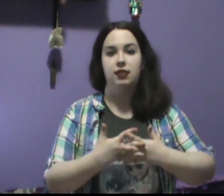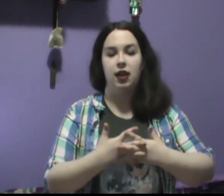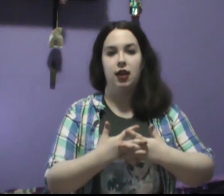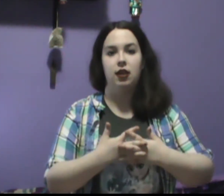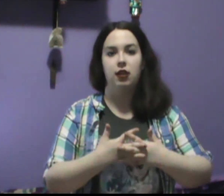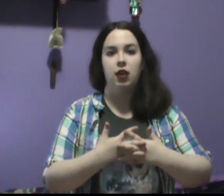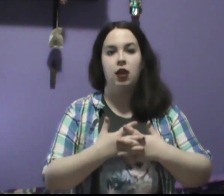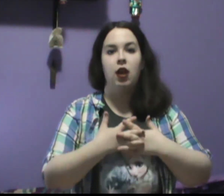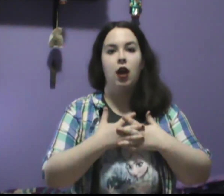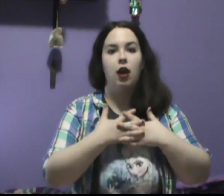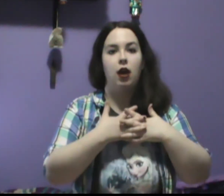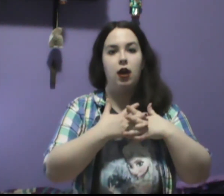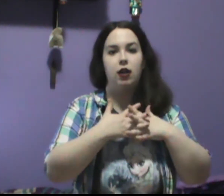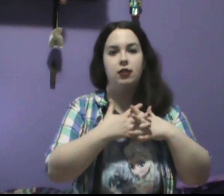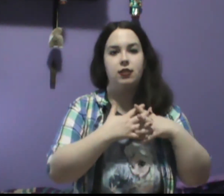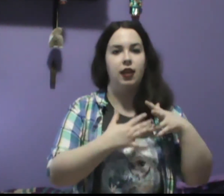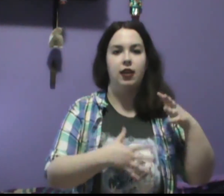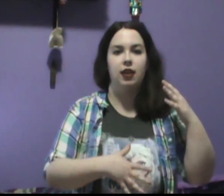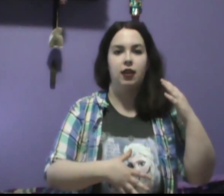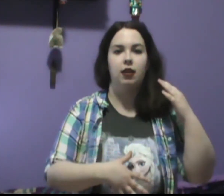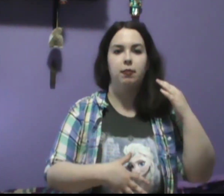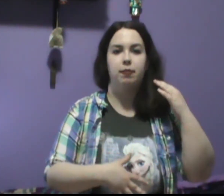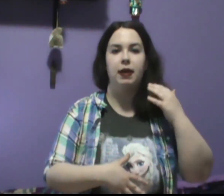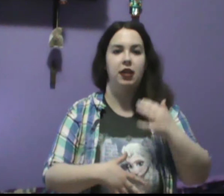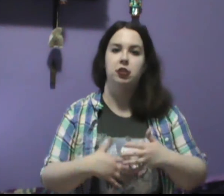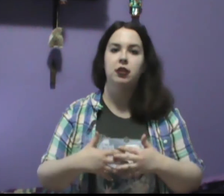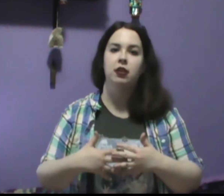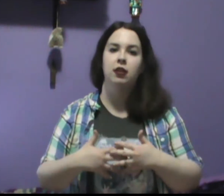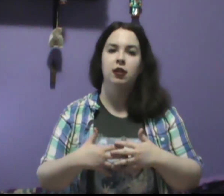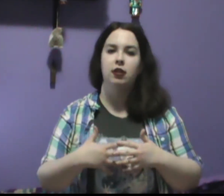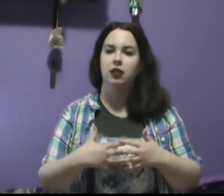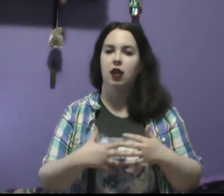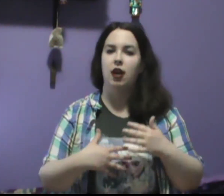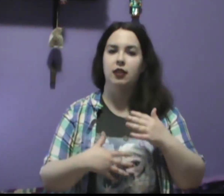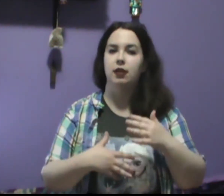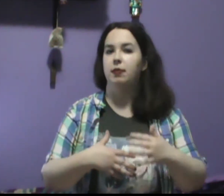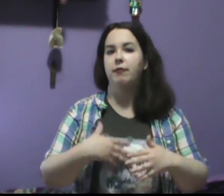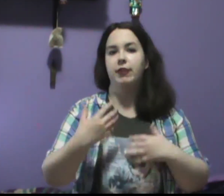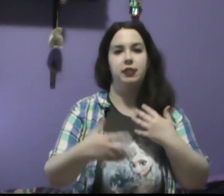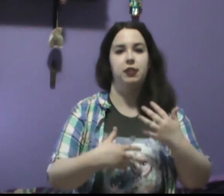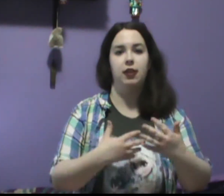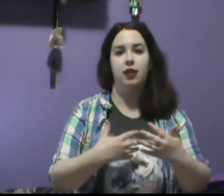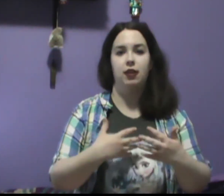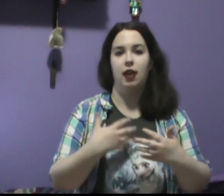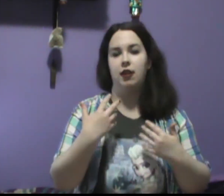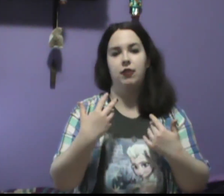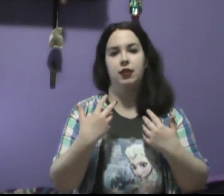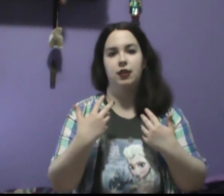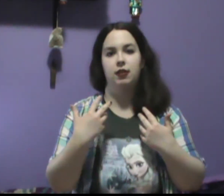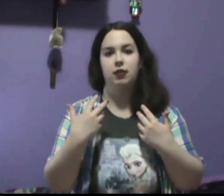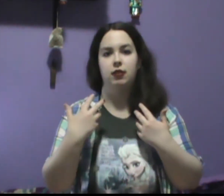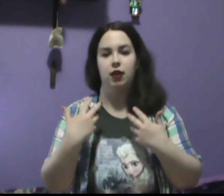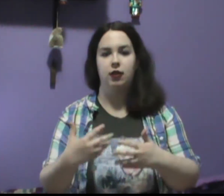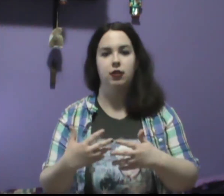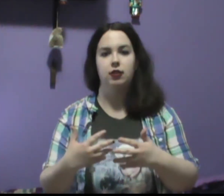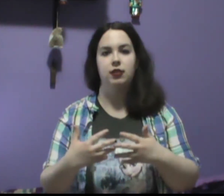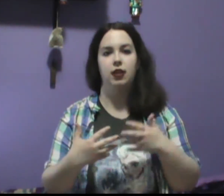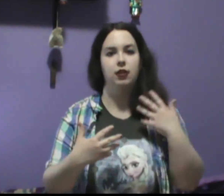that a psychic patient ends up envisioning a lot of the doctors and